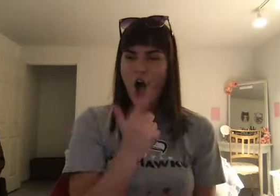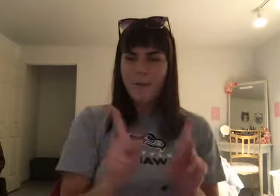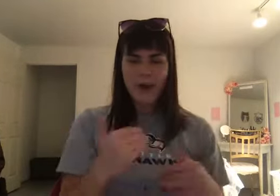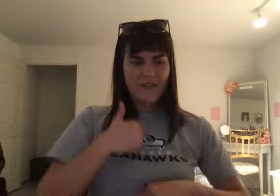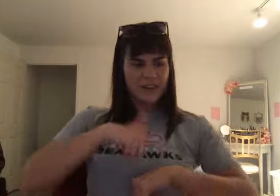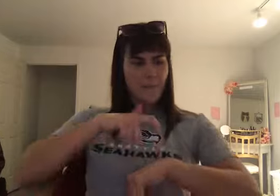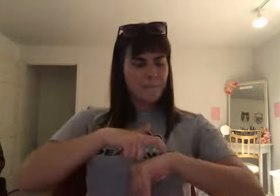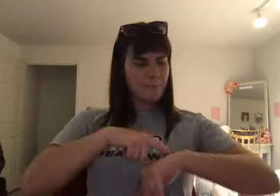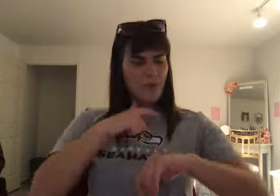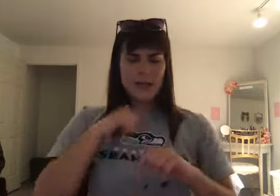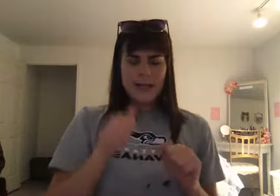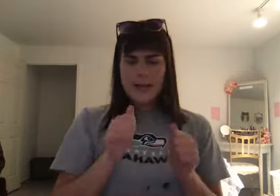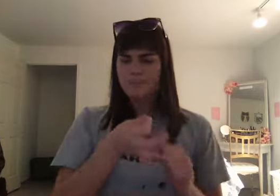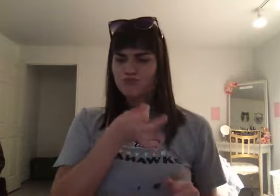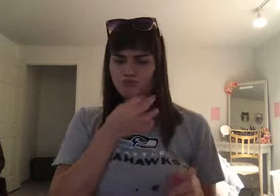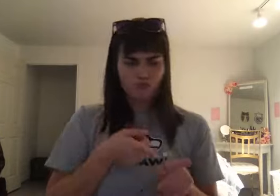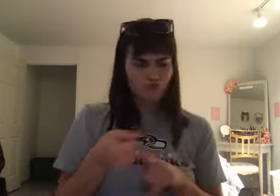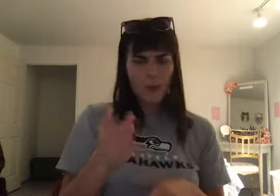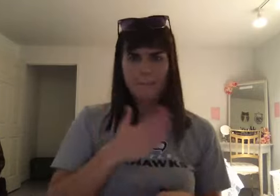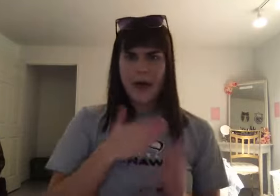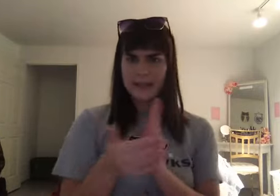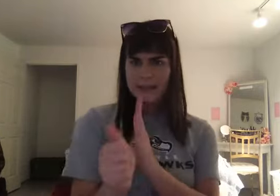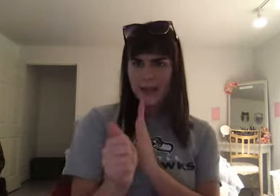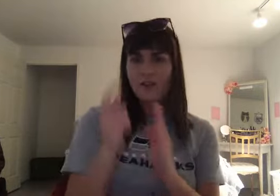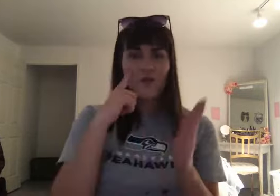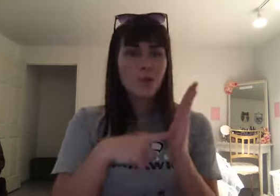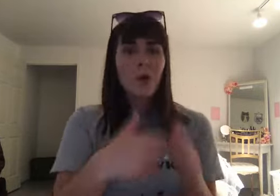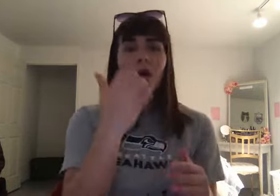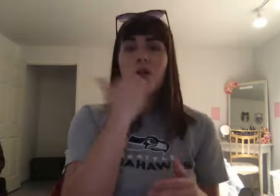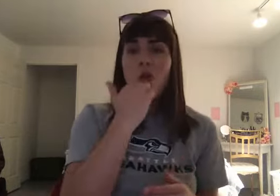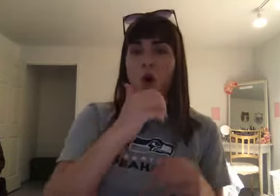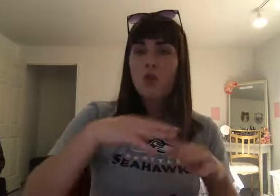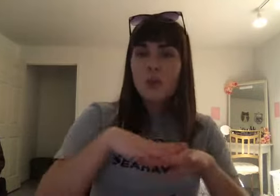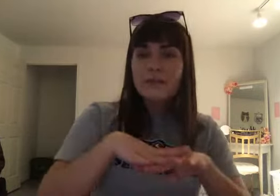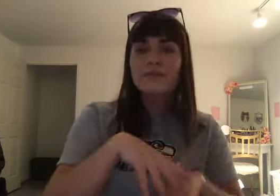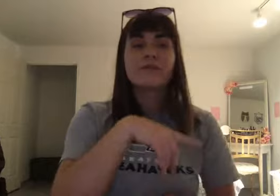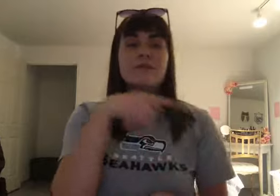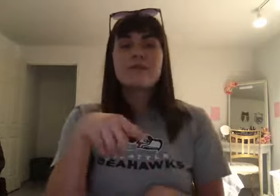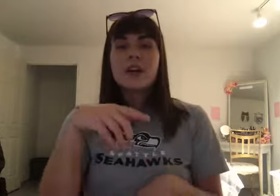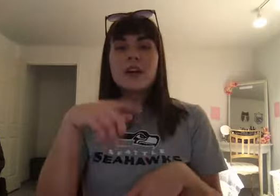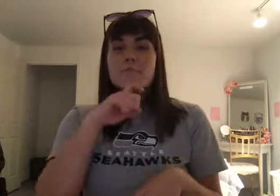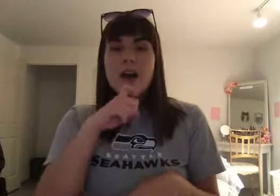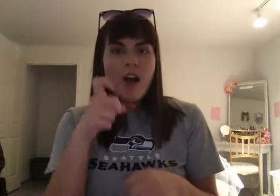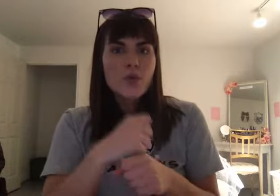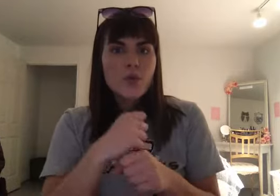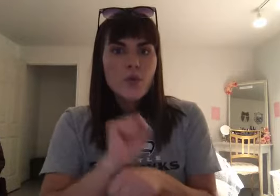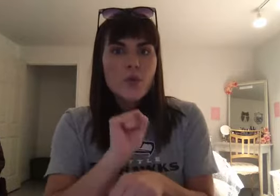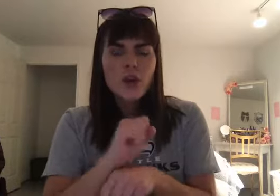such as cloth weaving, metal working, selling goods, creating goods. And when you